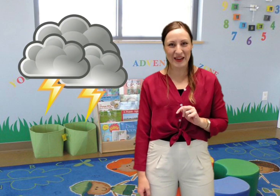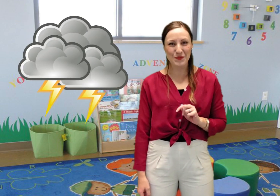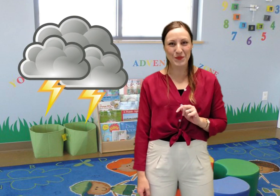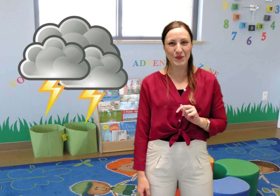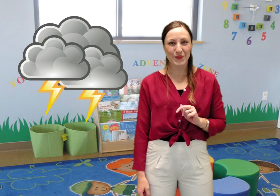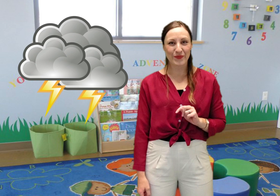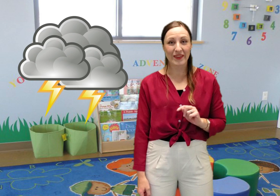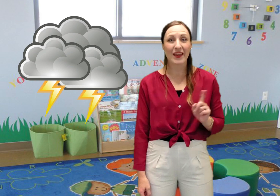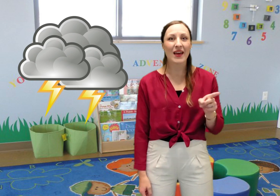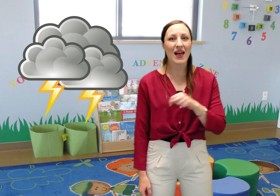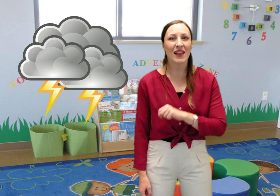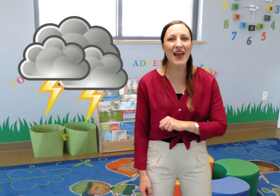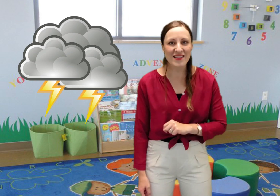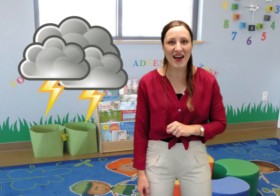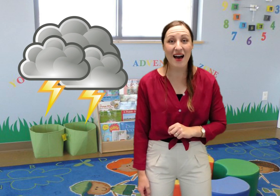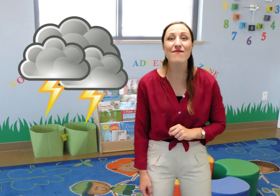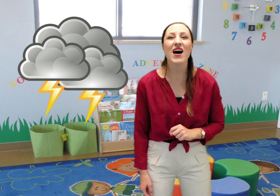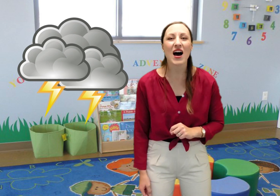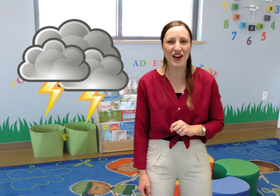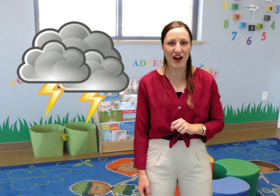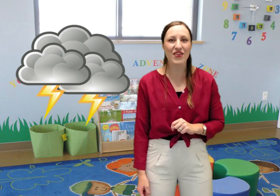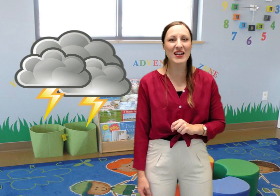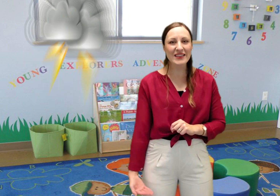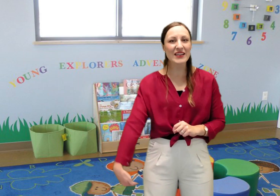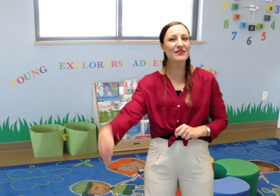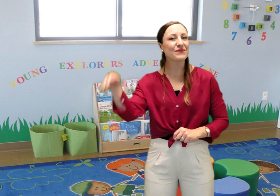let's have another listen